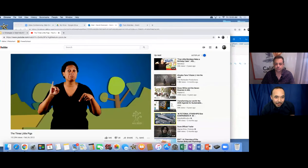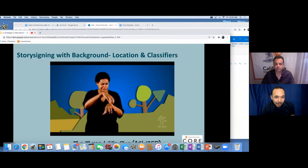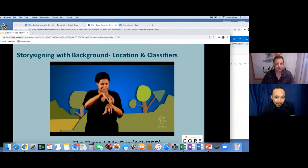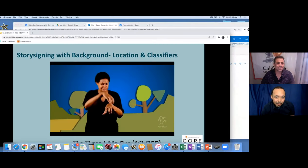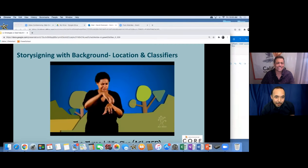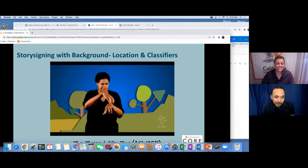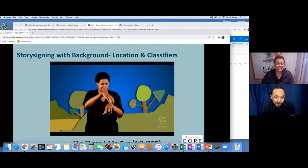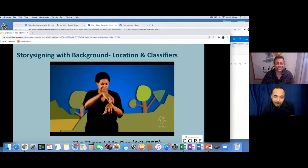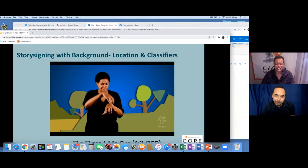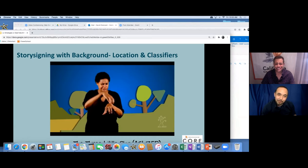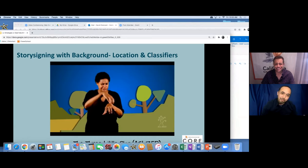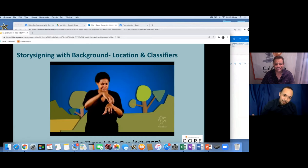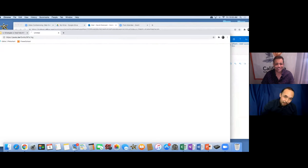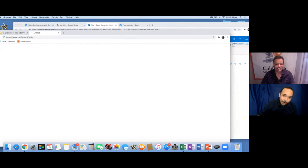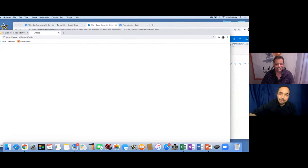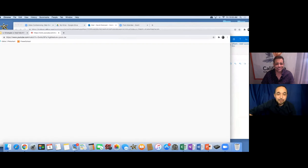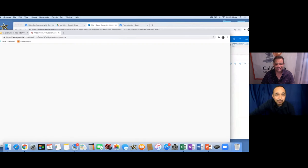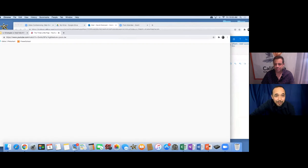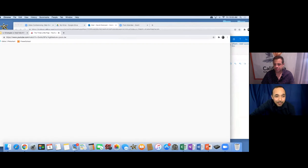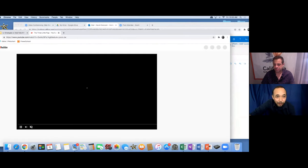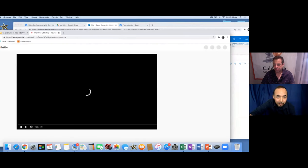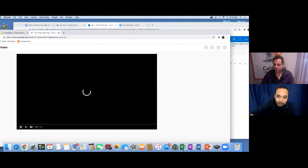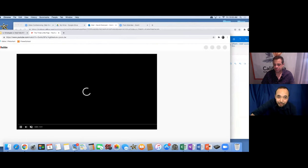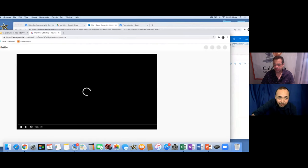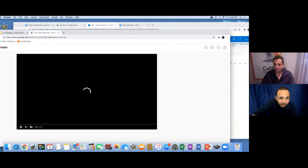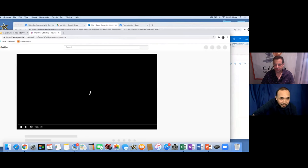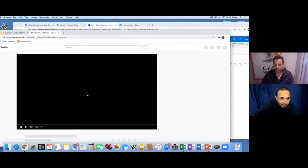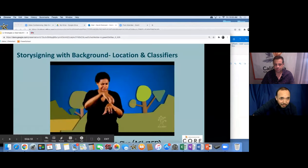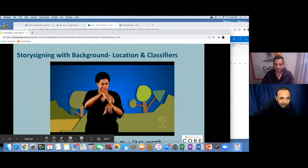The third pig, bricks, et cetera.